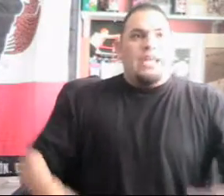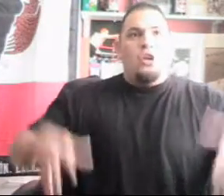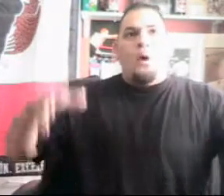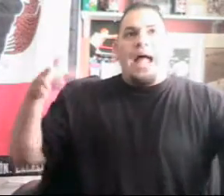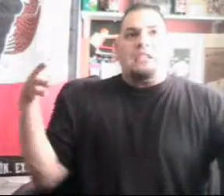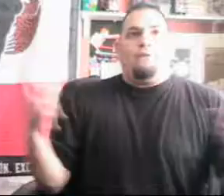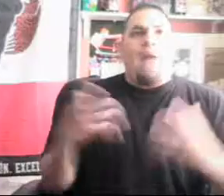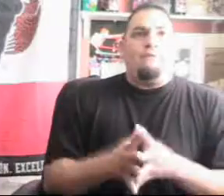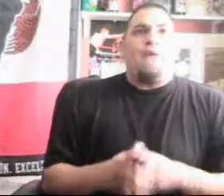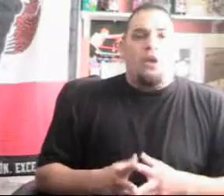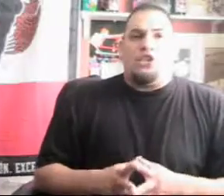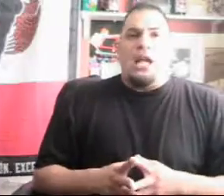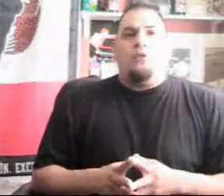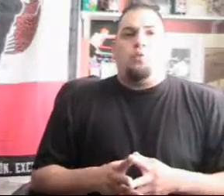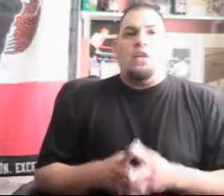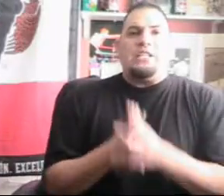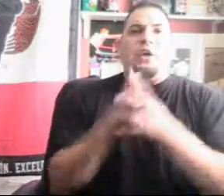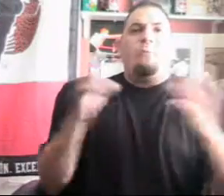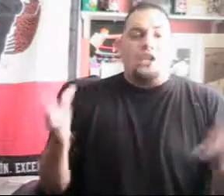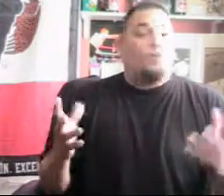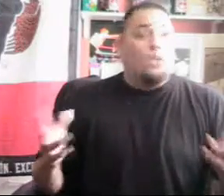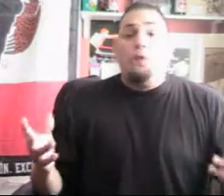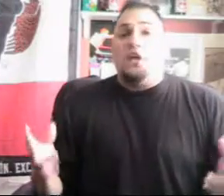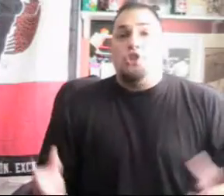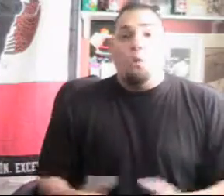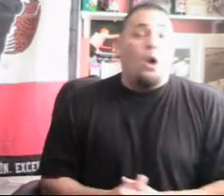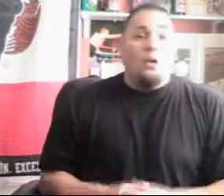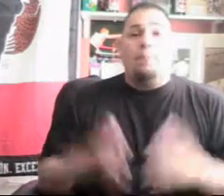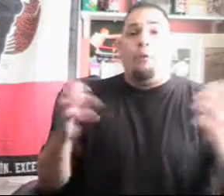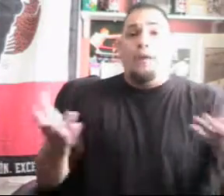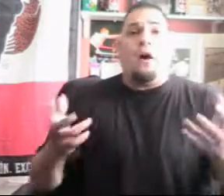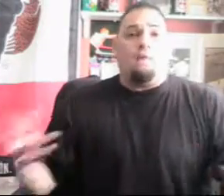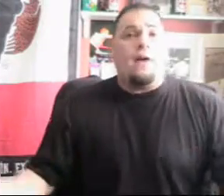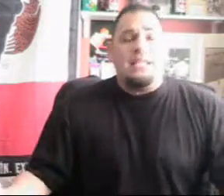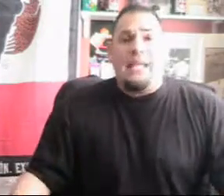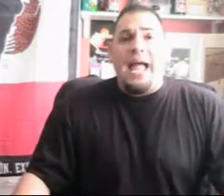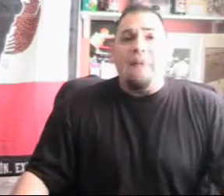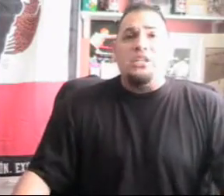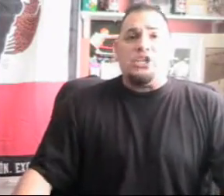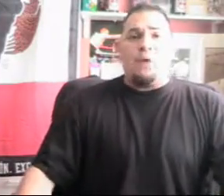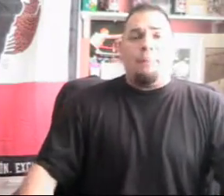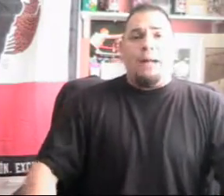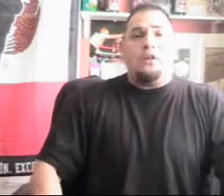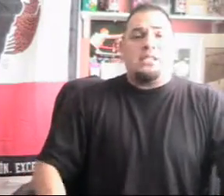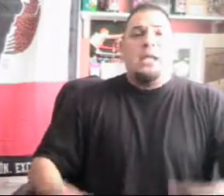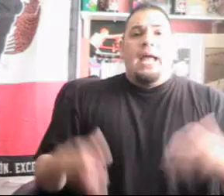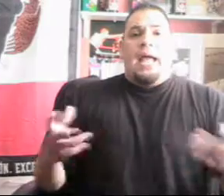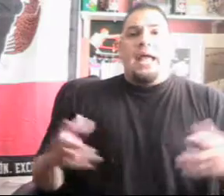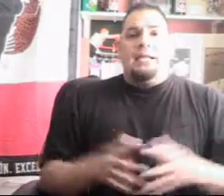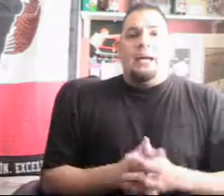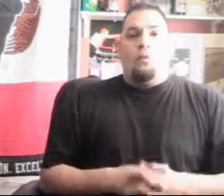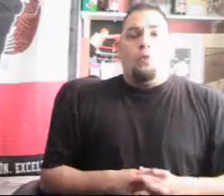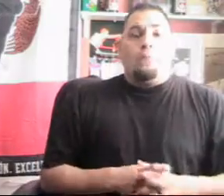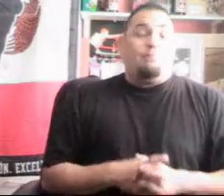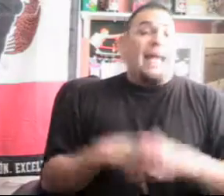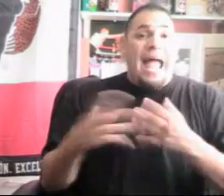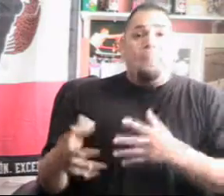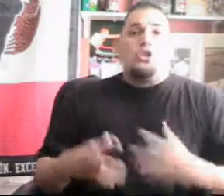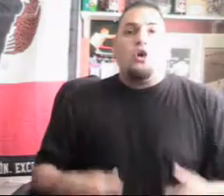you know, as a fight fan ourselves, what is there much really we can do? Well, we can boycott fights that have these strap belts and, uh, what that happens though